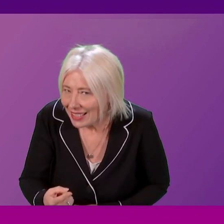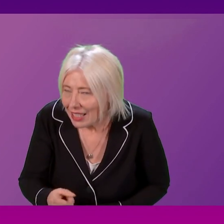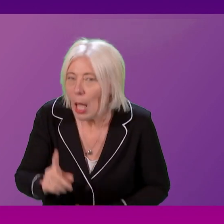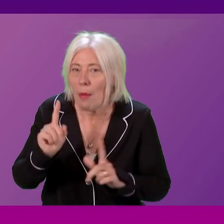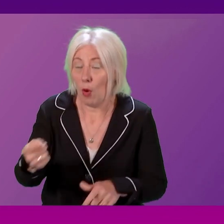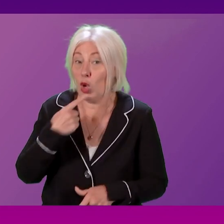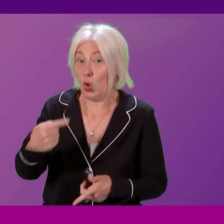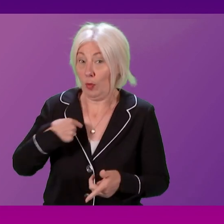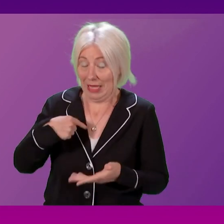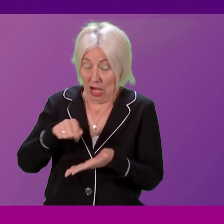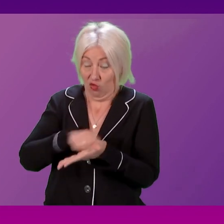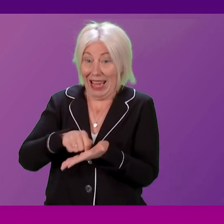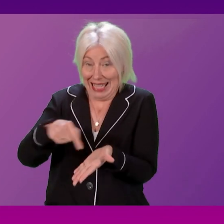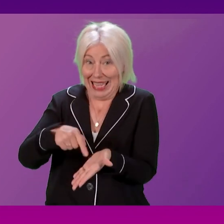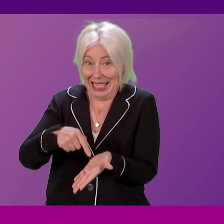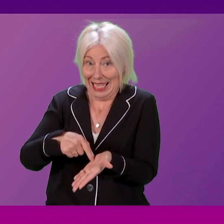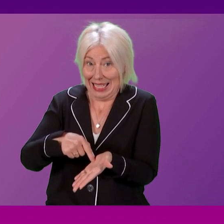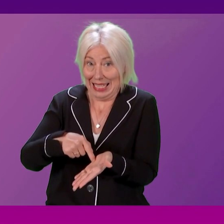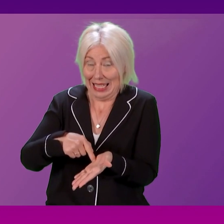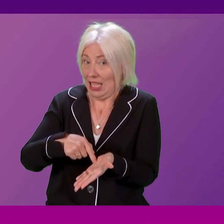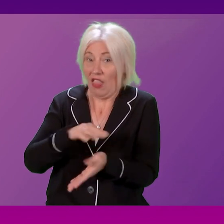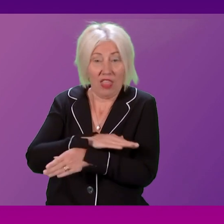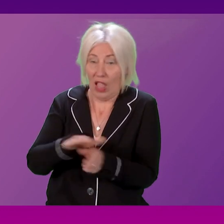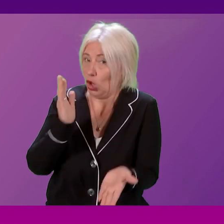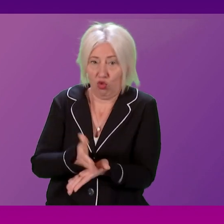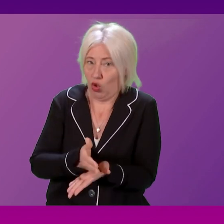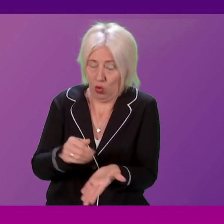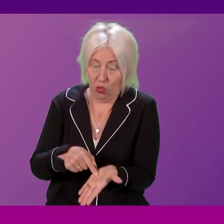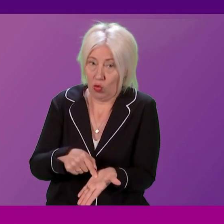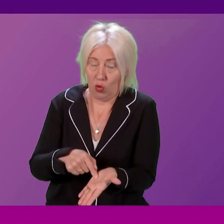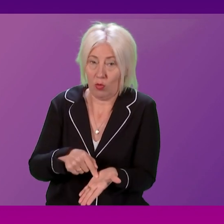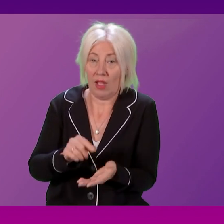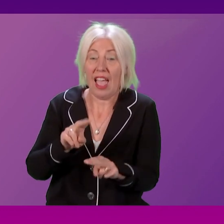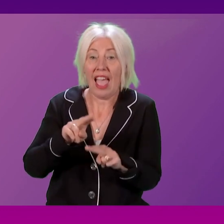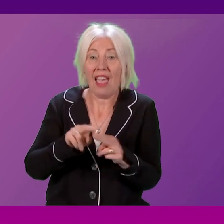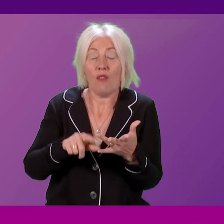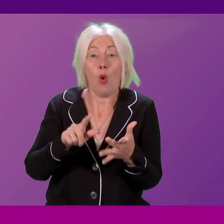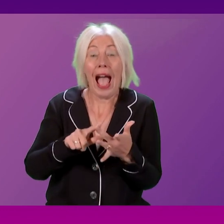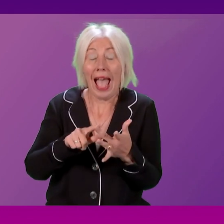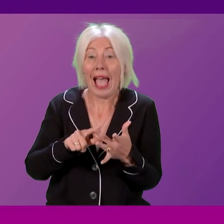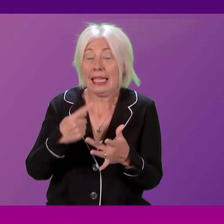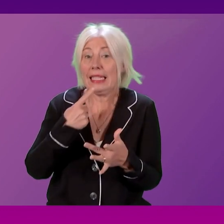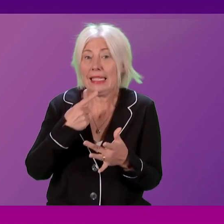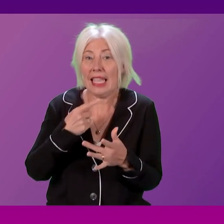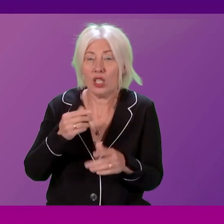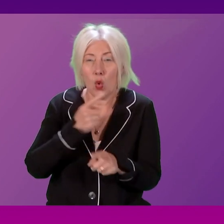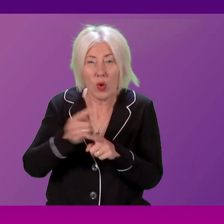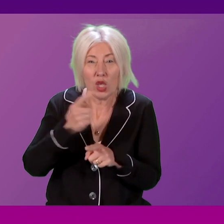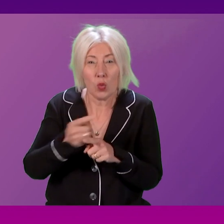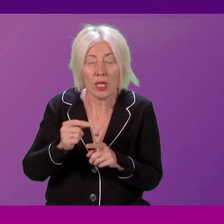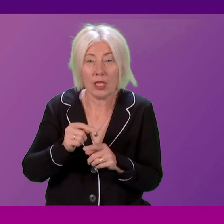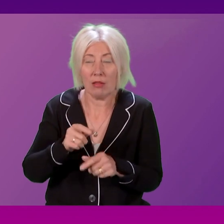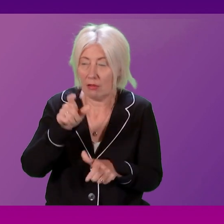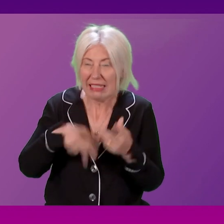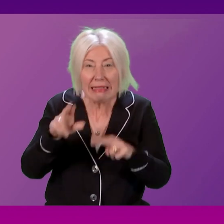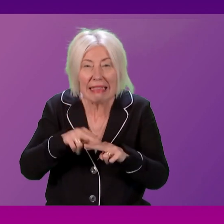stated to me in writing is not true. A Freedom of Information request reveals that weeks of civil service time and